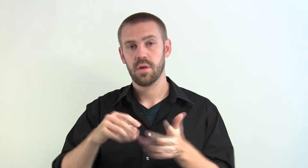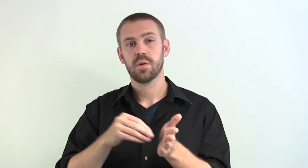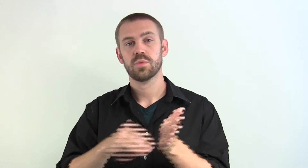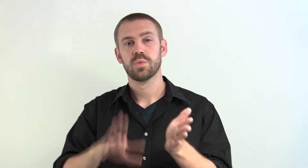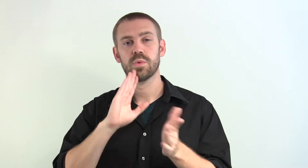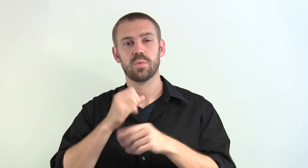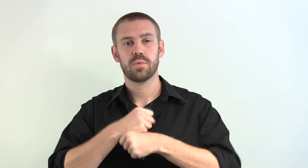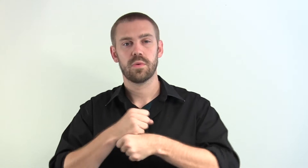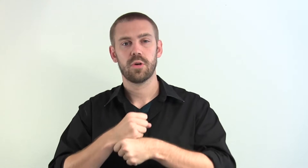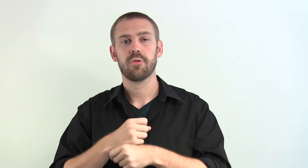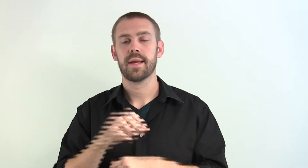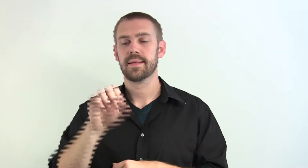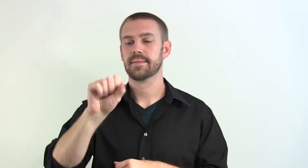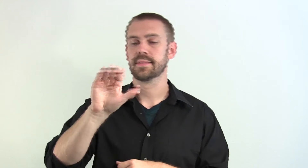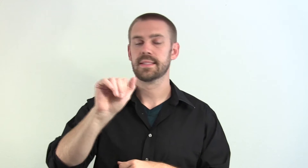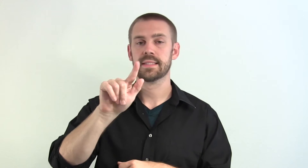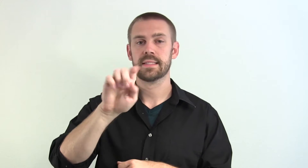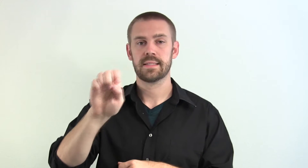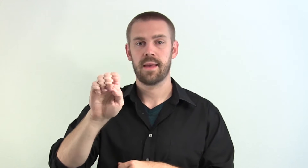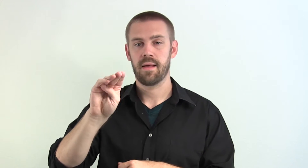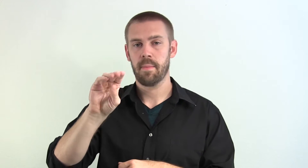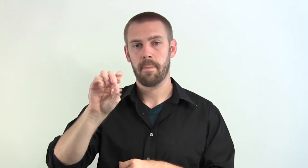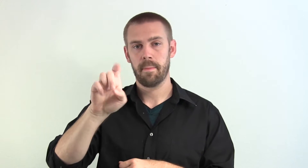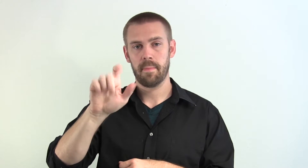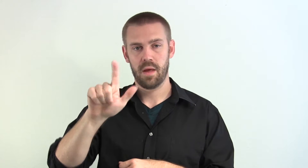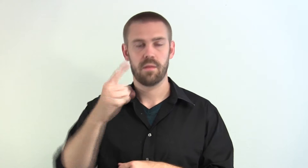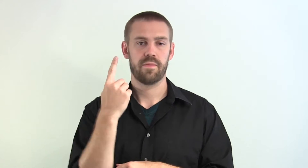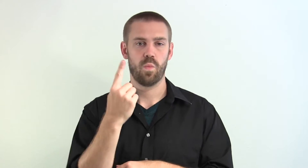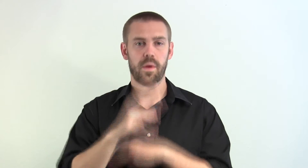And third, students will create a scale model of one of the planets.